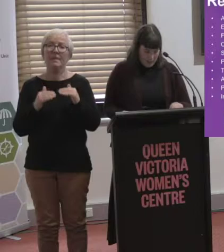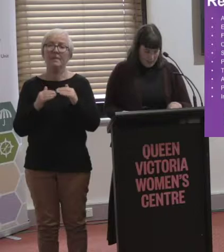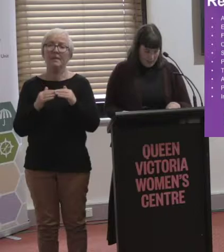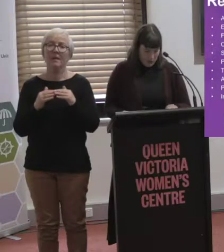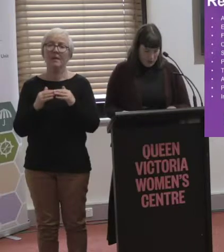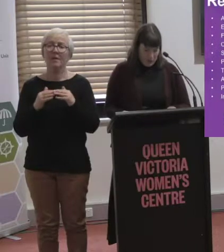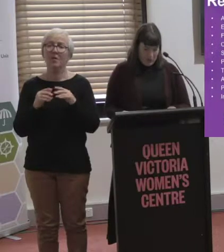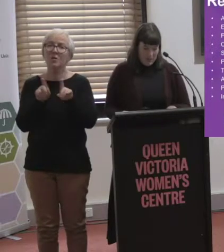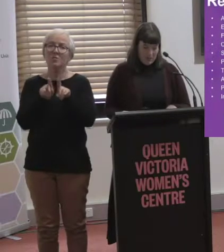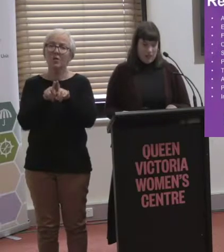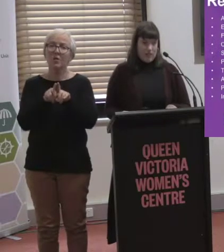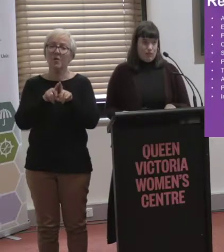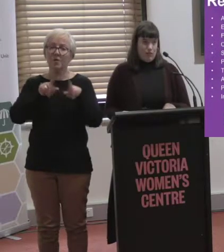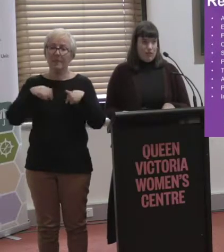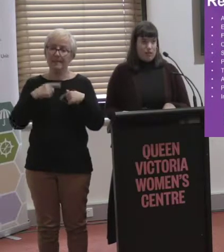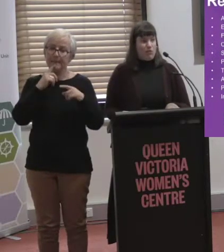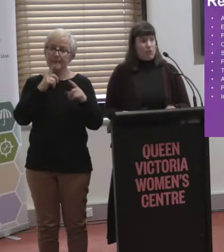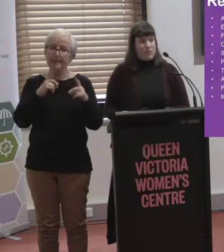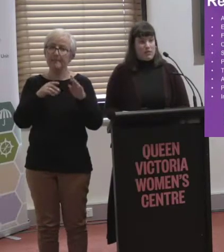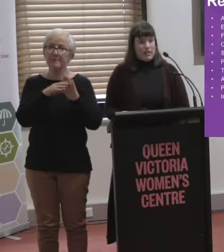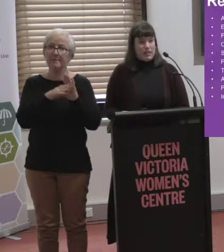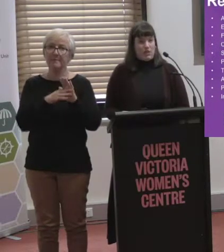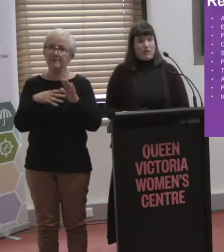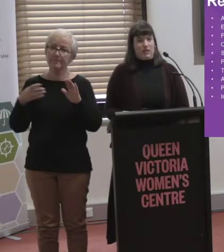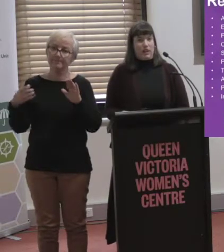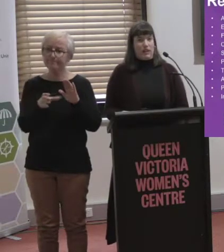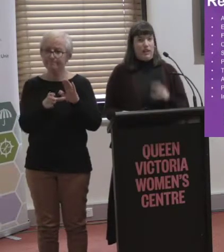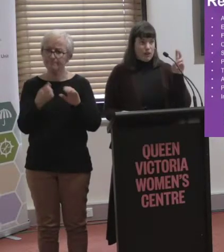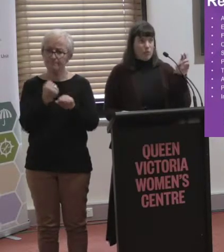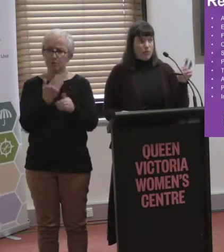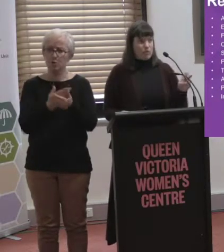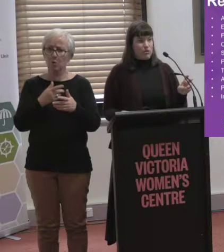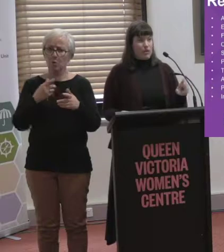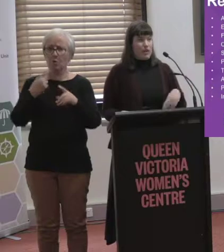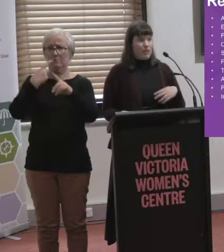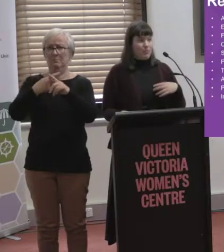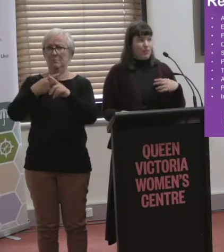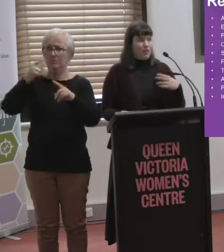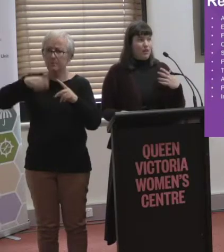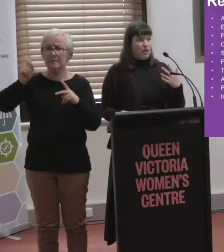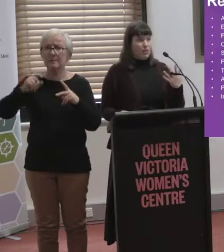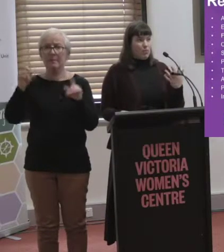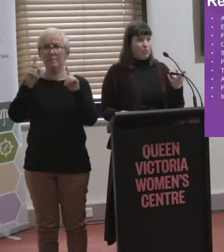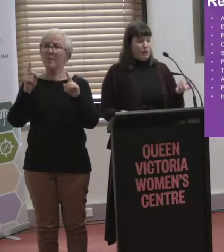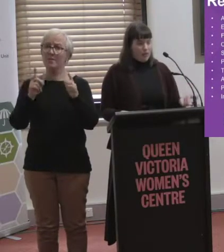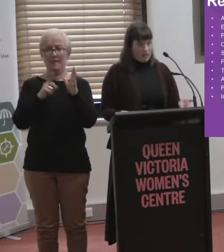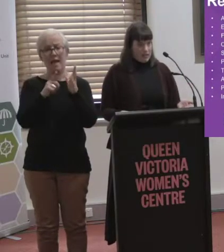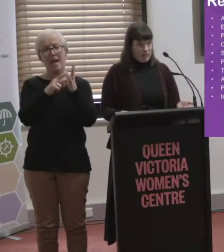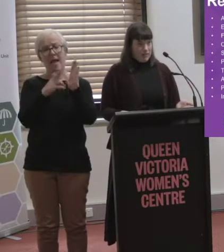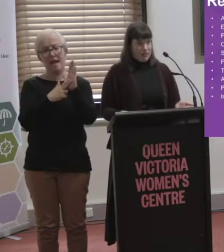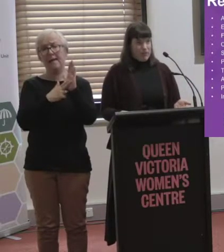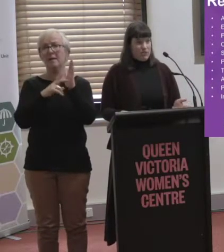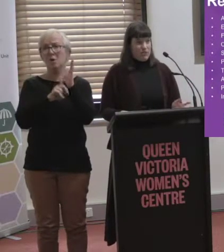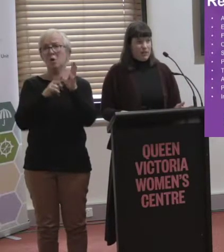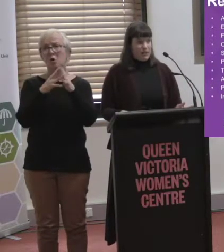And we also recommended that there's an enforcement of the standards. So, it's currently unlawful to breach the